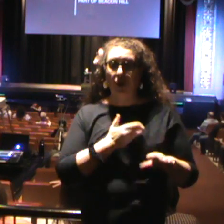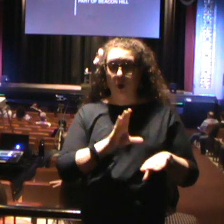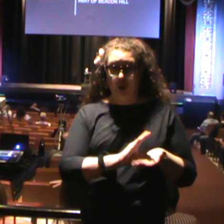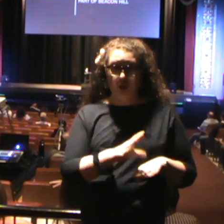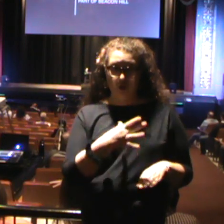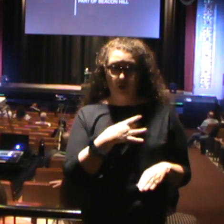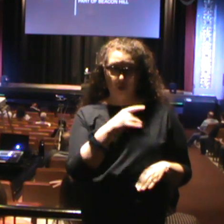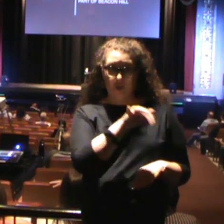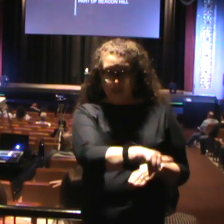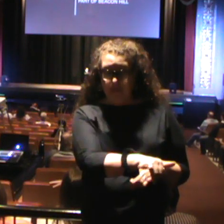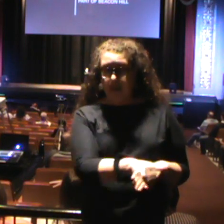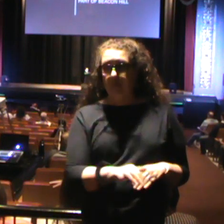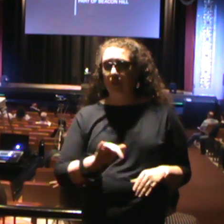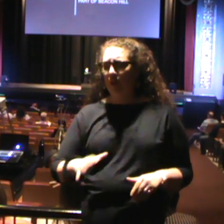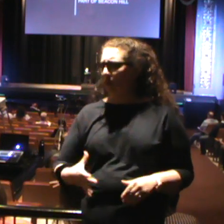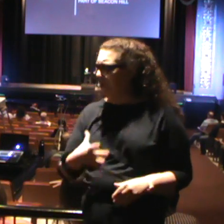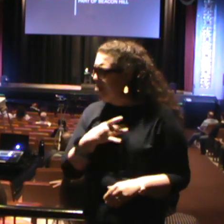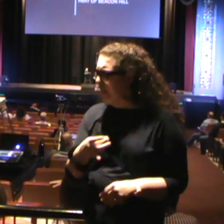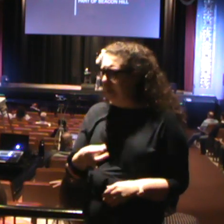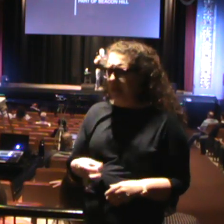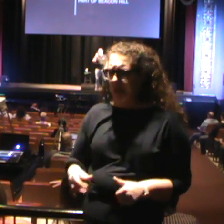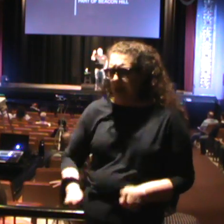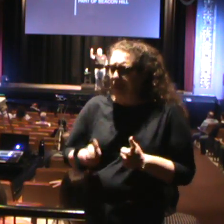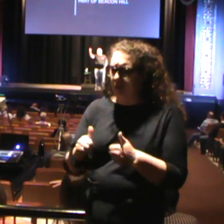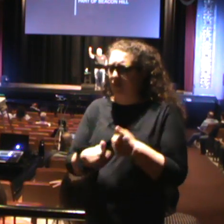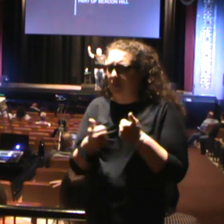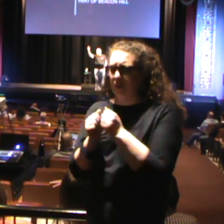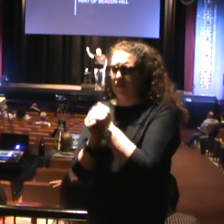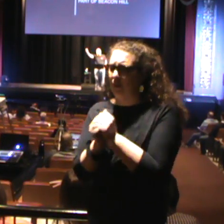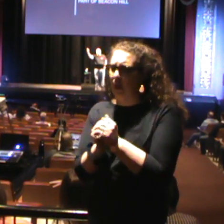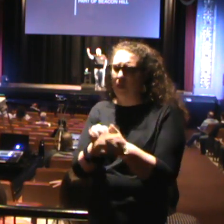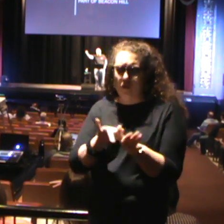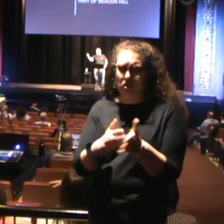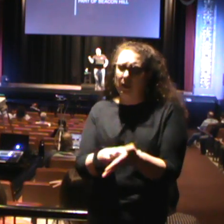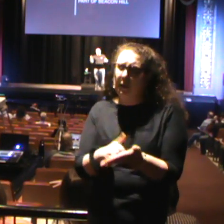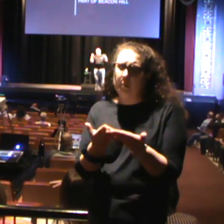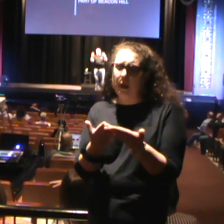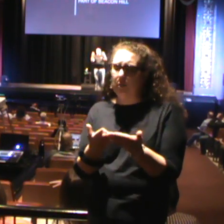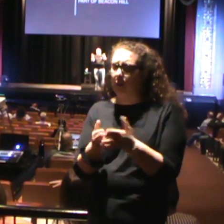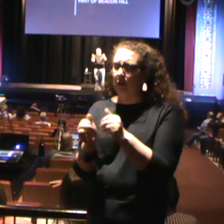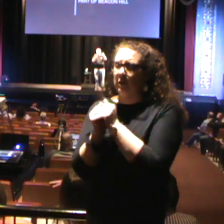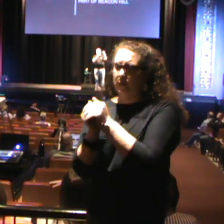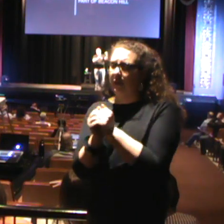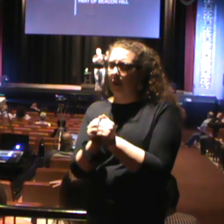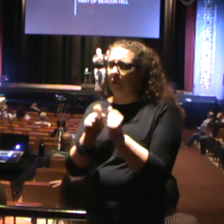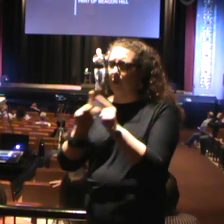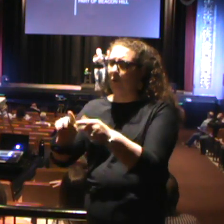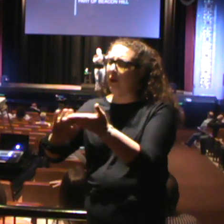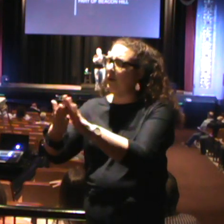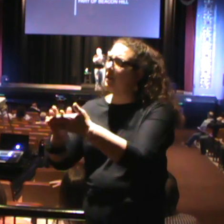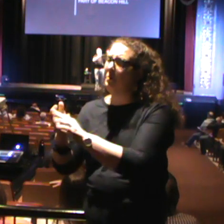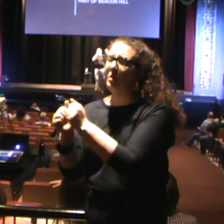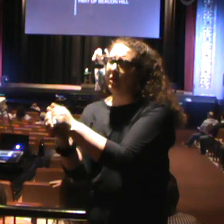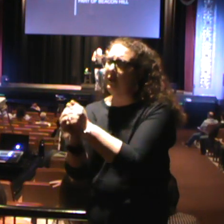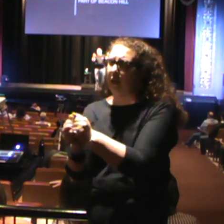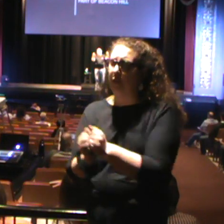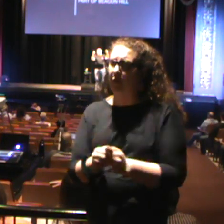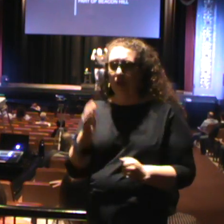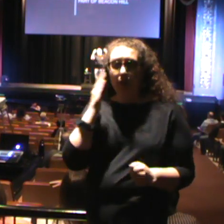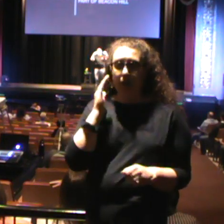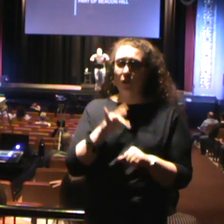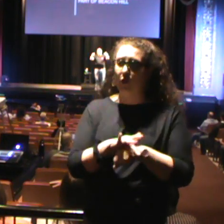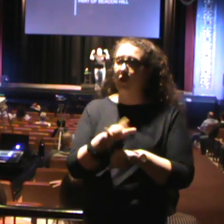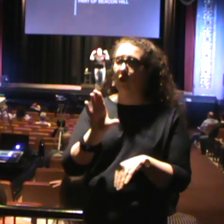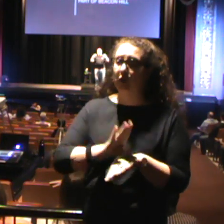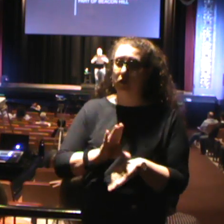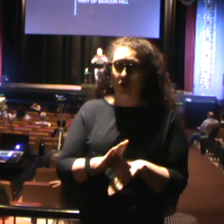life together. We love studying the Word together. We love being out in the community together. And you know what they did in the early church? They did